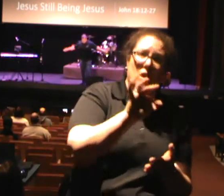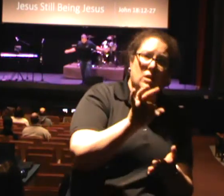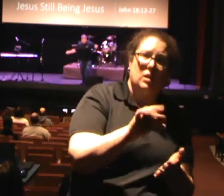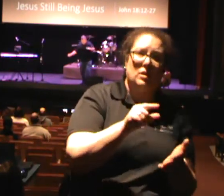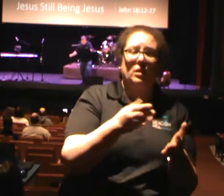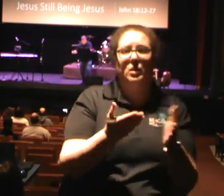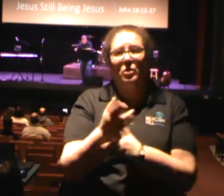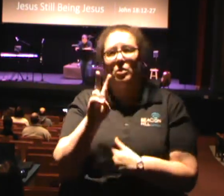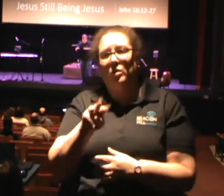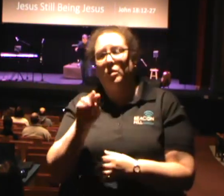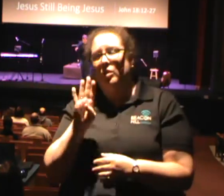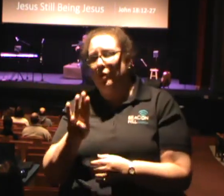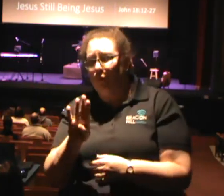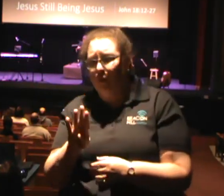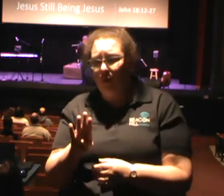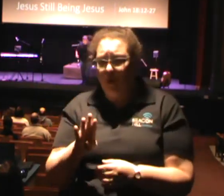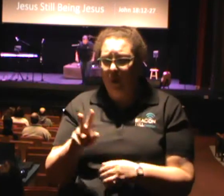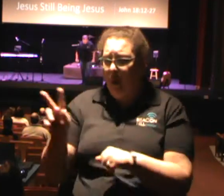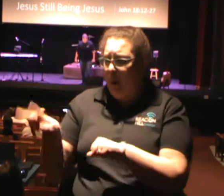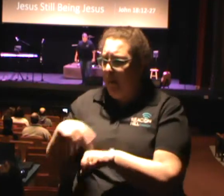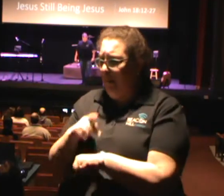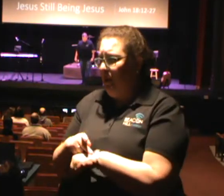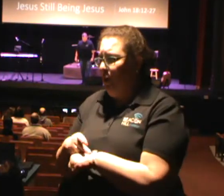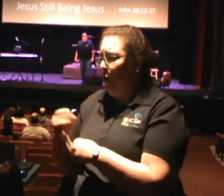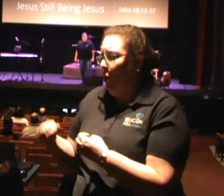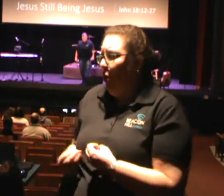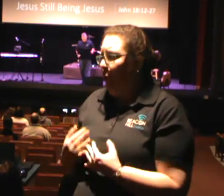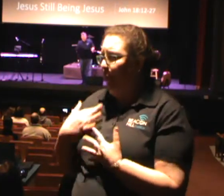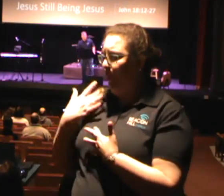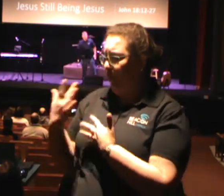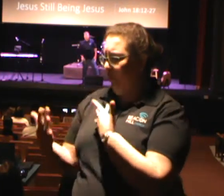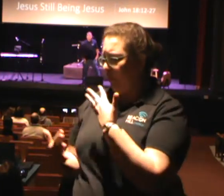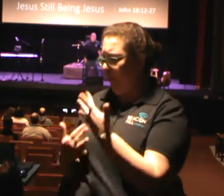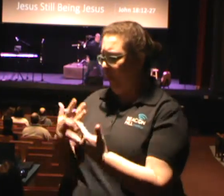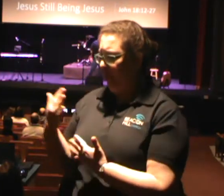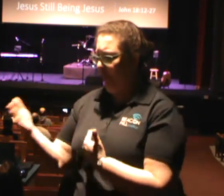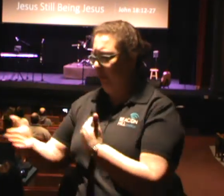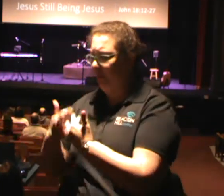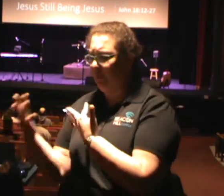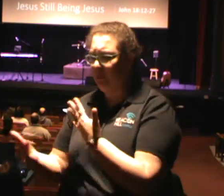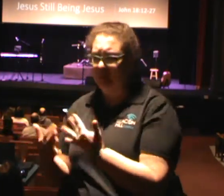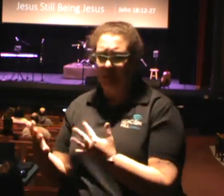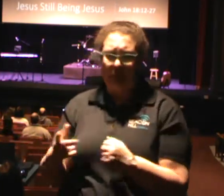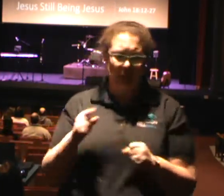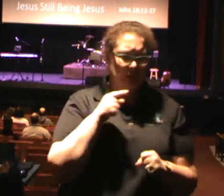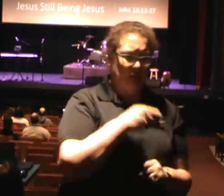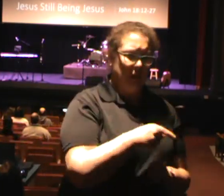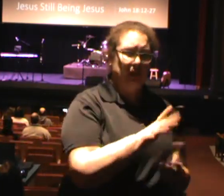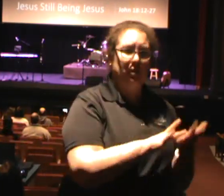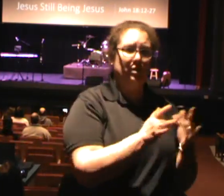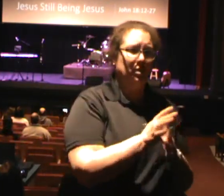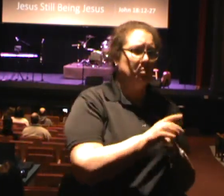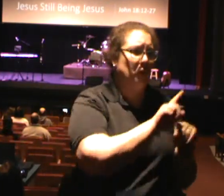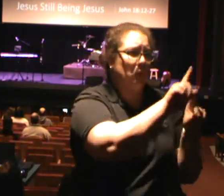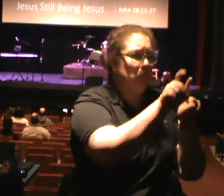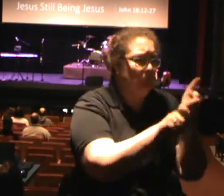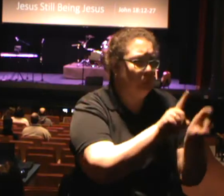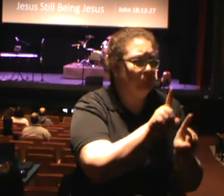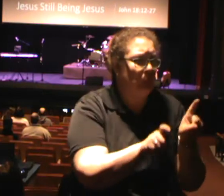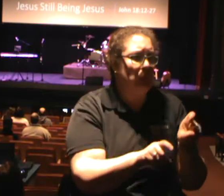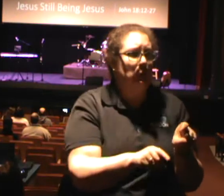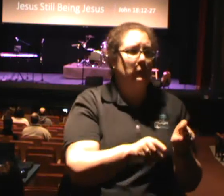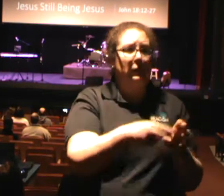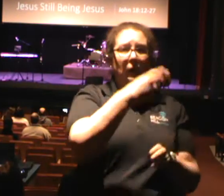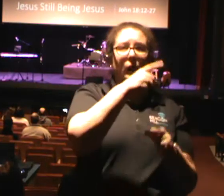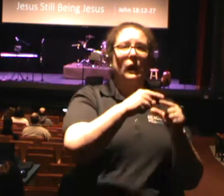by the fire while Jesus was inside being interrogated. The high priest wanted to know two things about Jesus. He wanted to know about